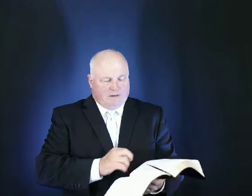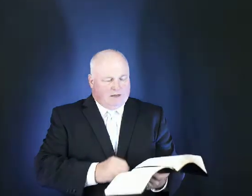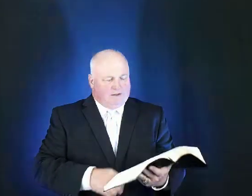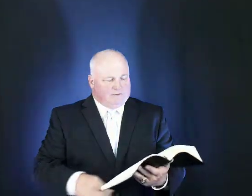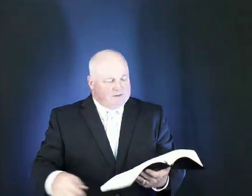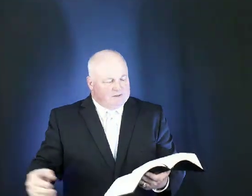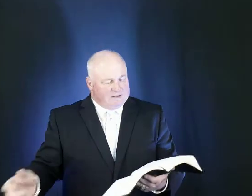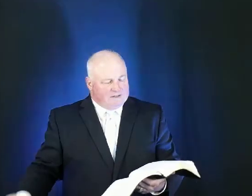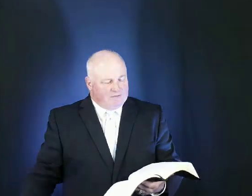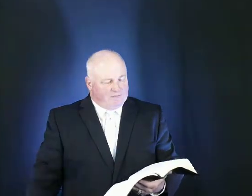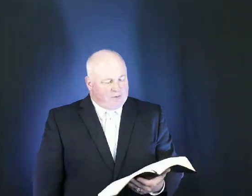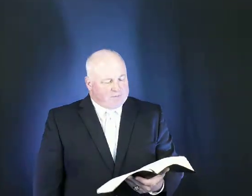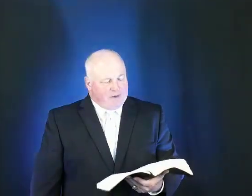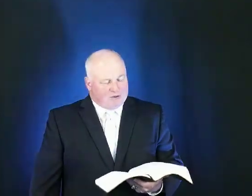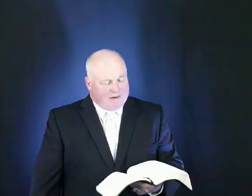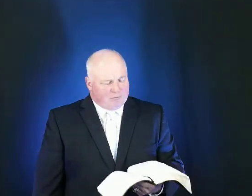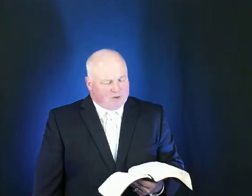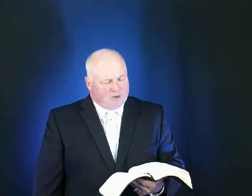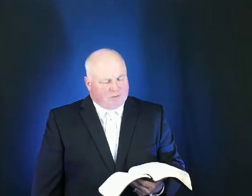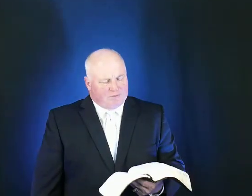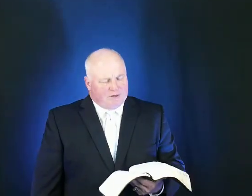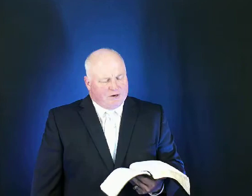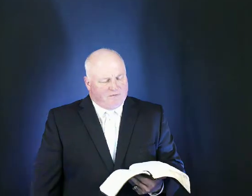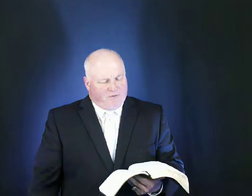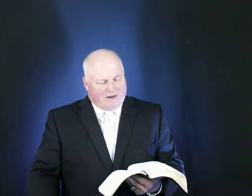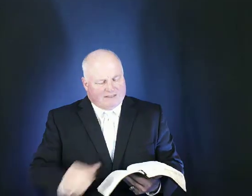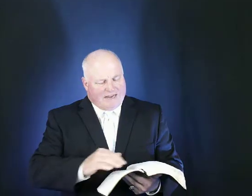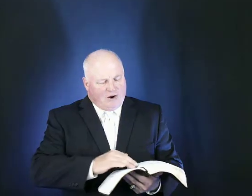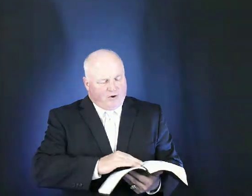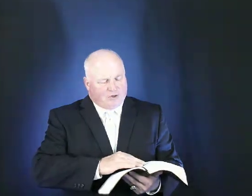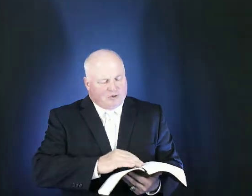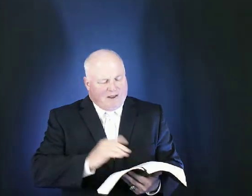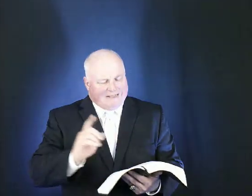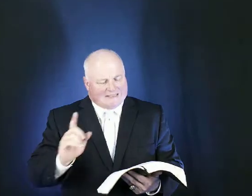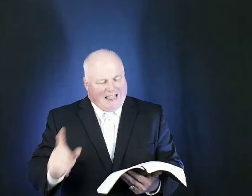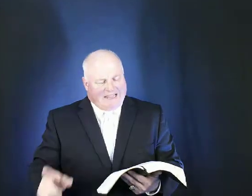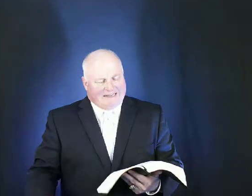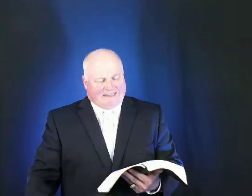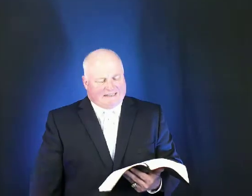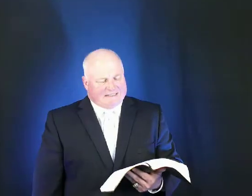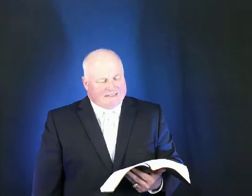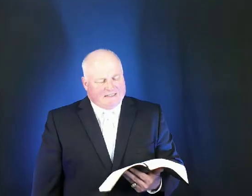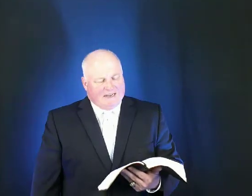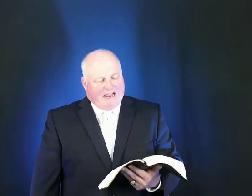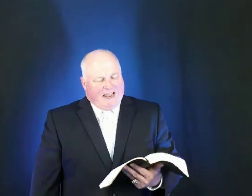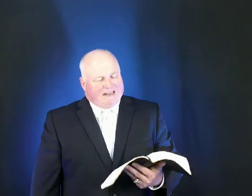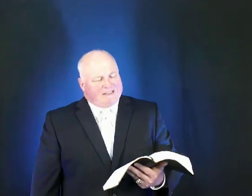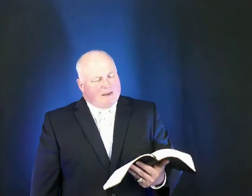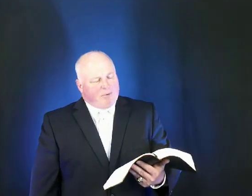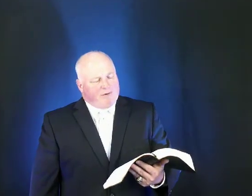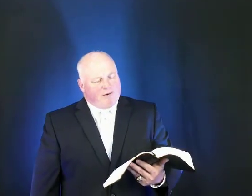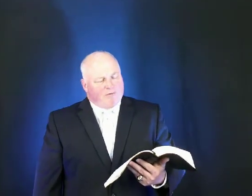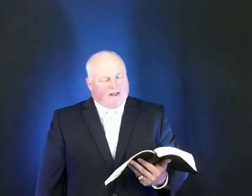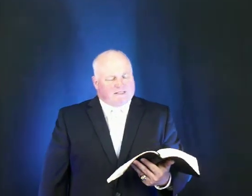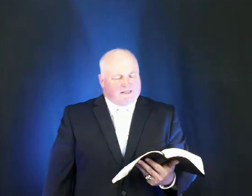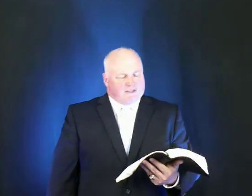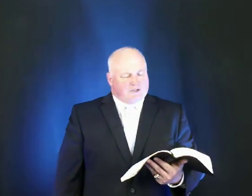of first peter chapter 2 dear friends i urge you as aliens and temporary residents to